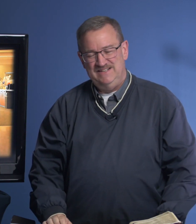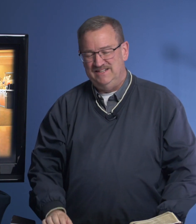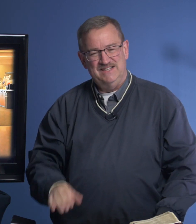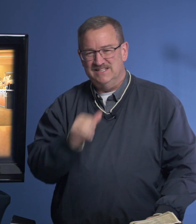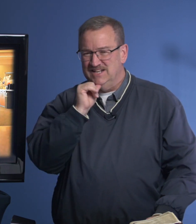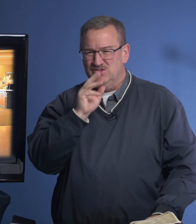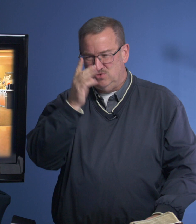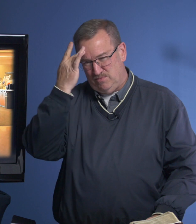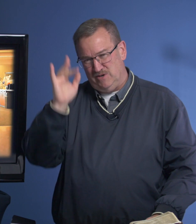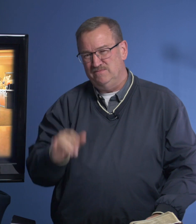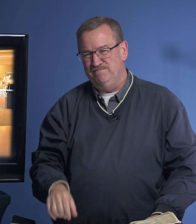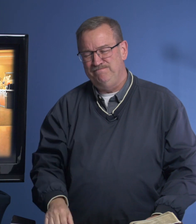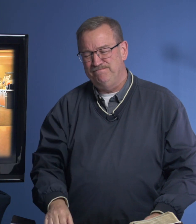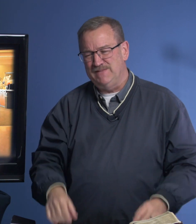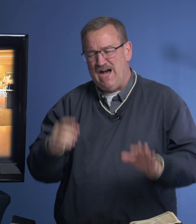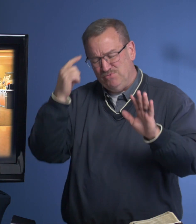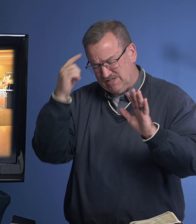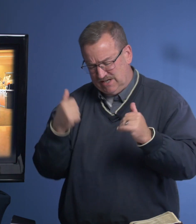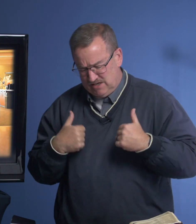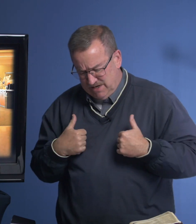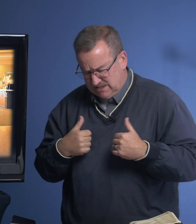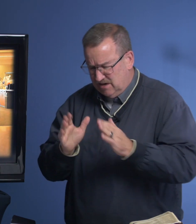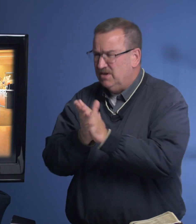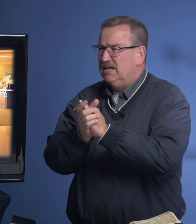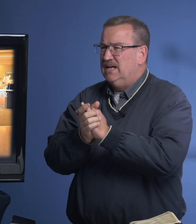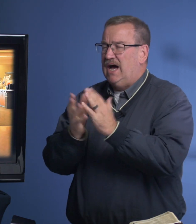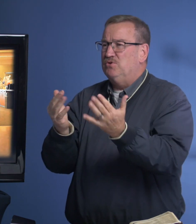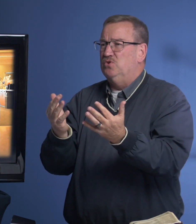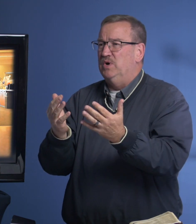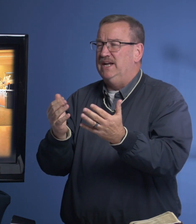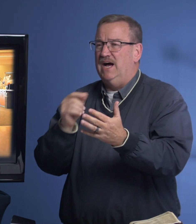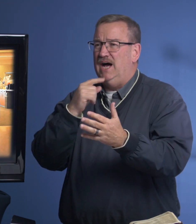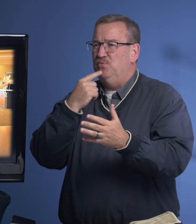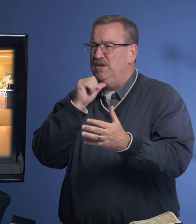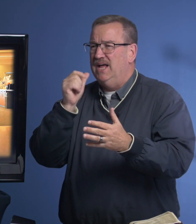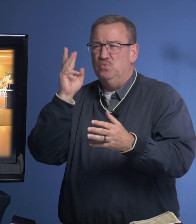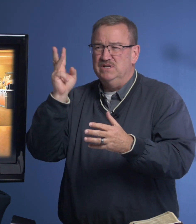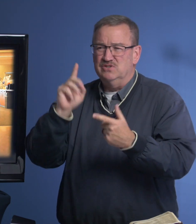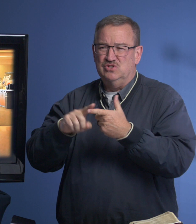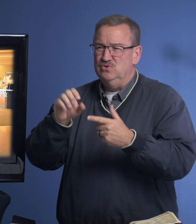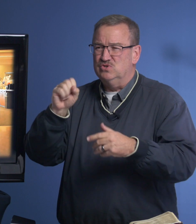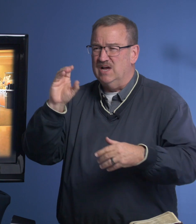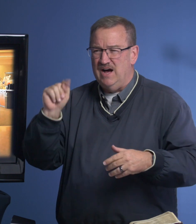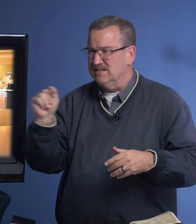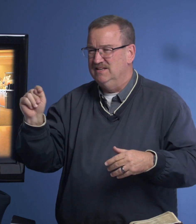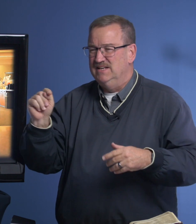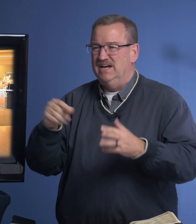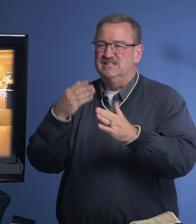That's not too smart. I was thinking to myself, I'm going to wait. I will not witness to Scott until